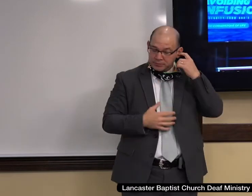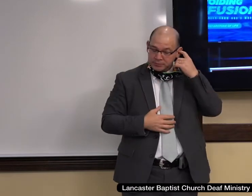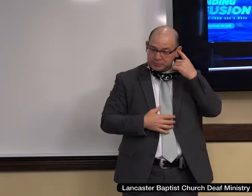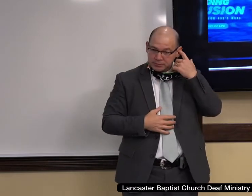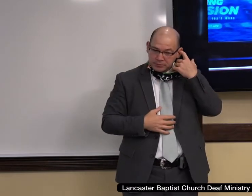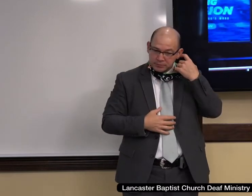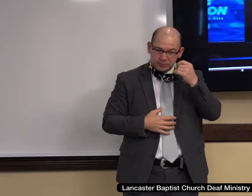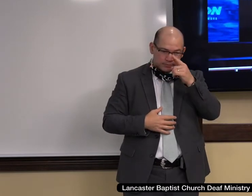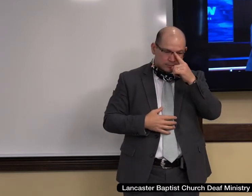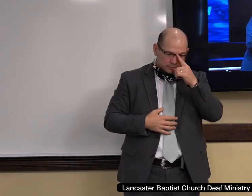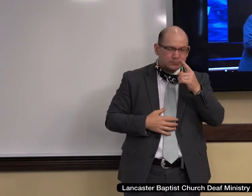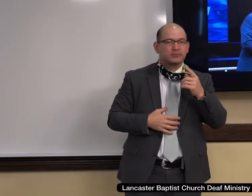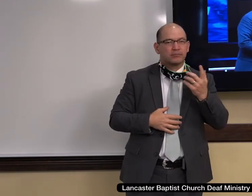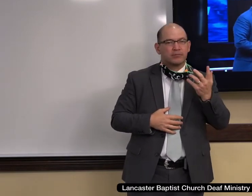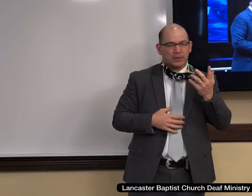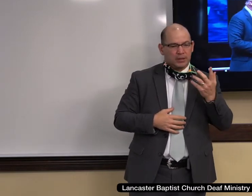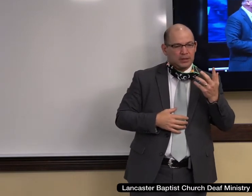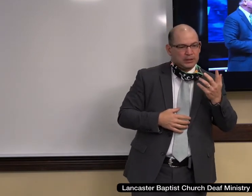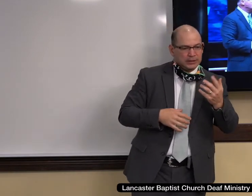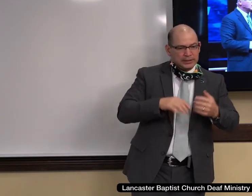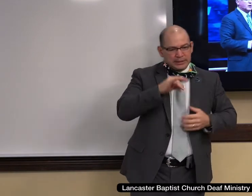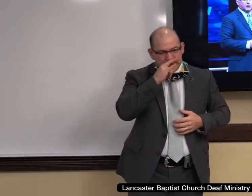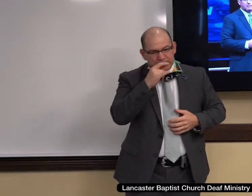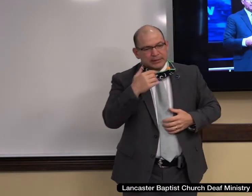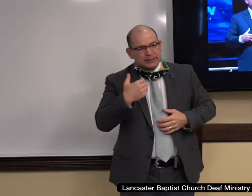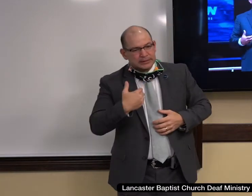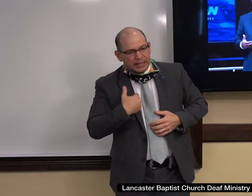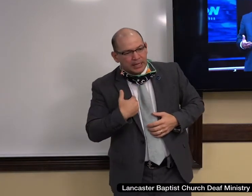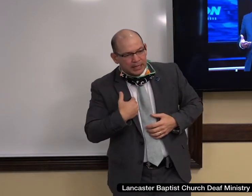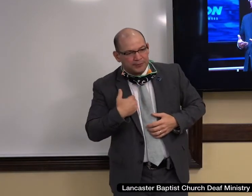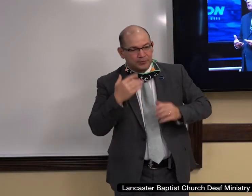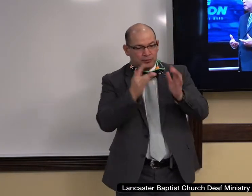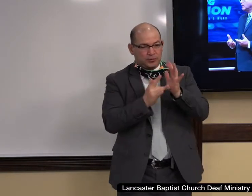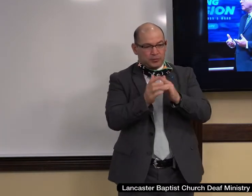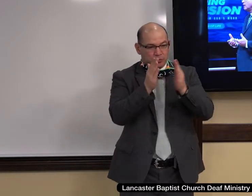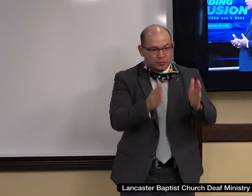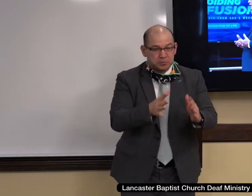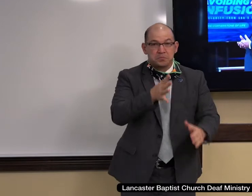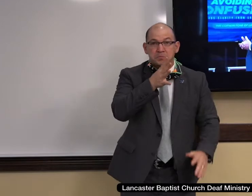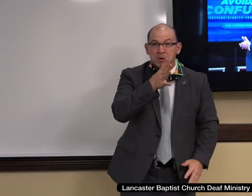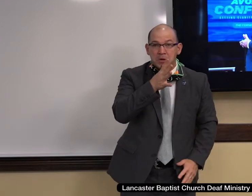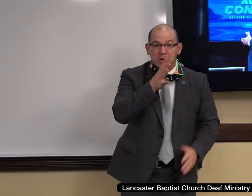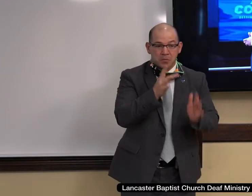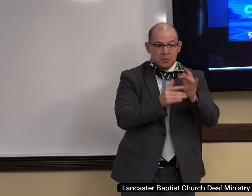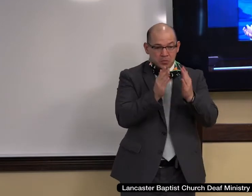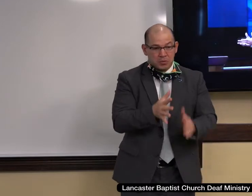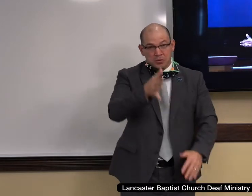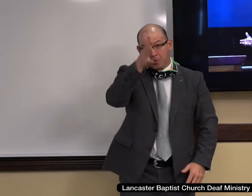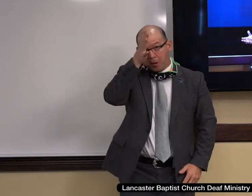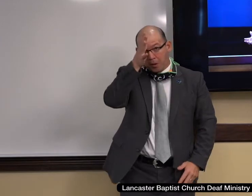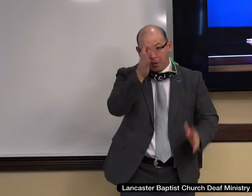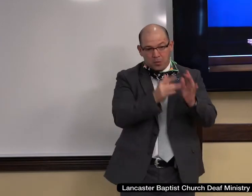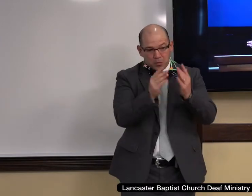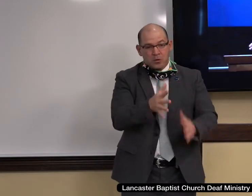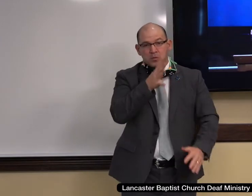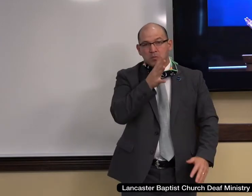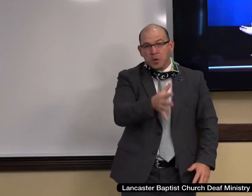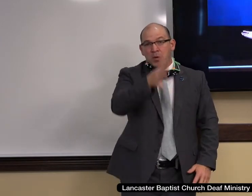grandfather's, uh, savior, maybe their savior church and worshiping. Jesus is a cultural